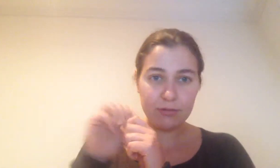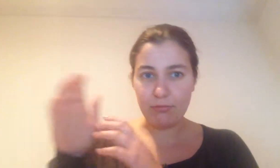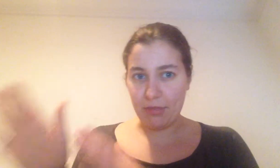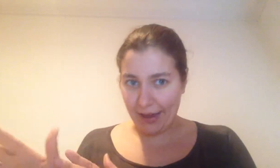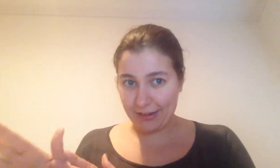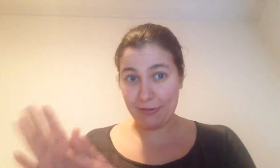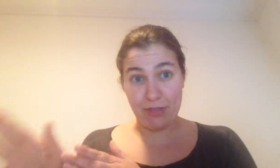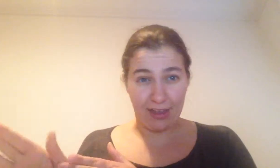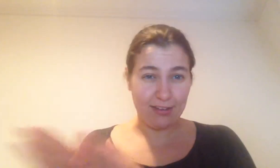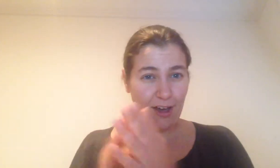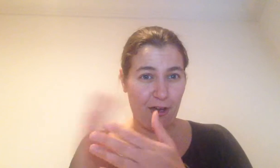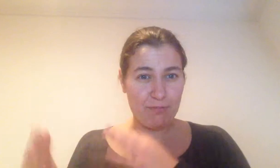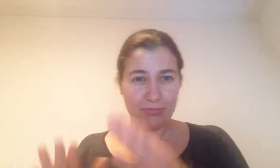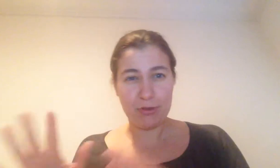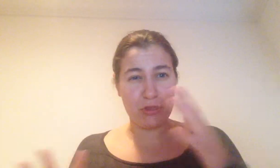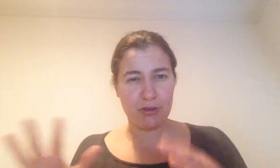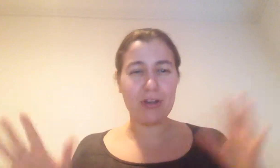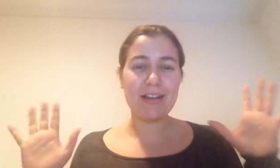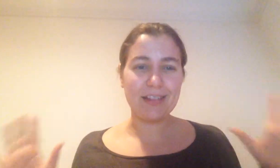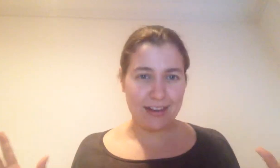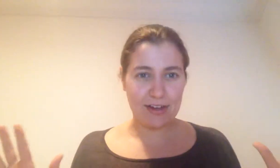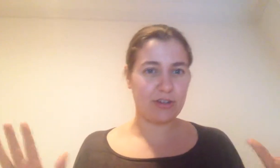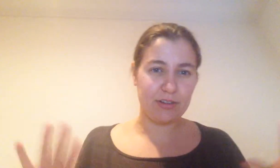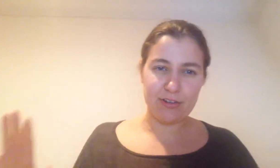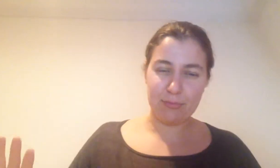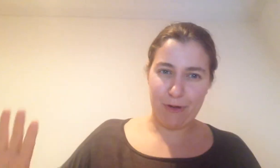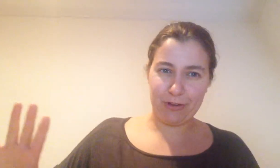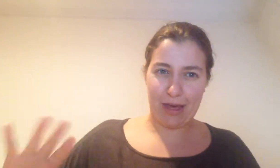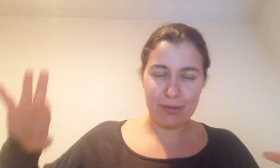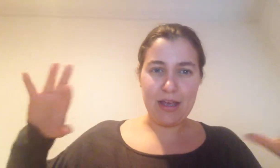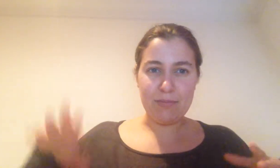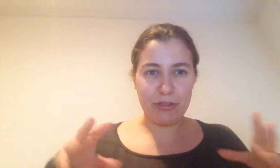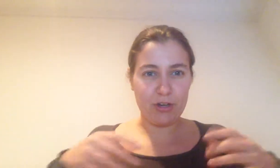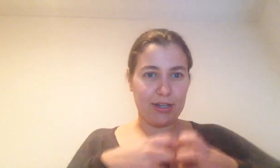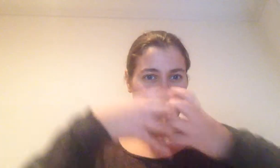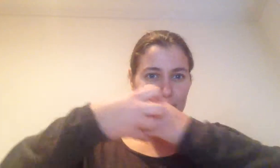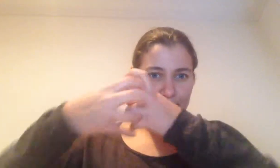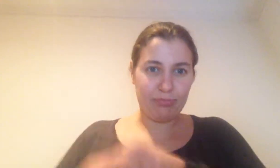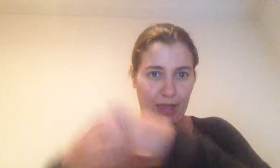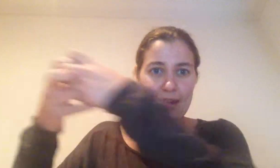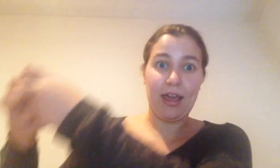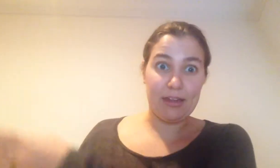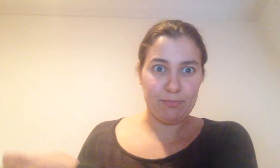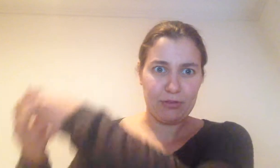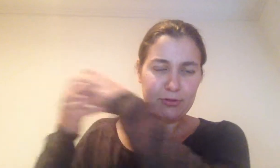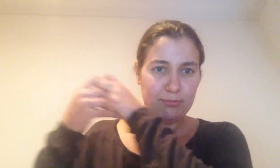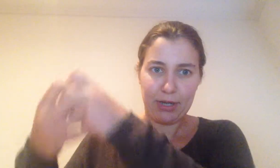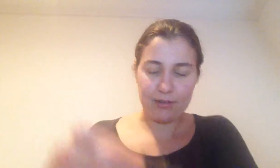that kind of thing. So there is a connection and there is some overlap, but they're not hand-in-hand, best bosom buddies,